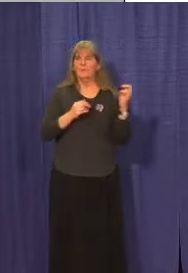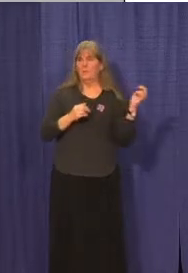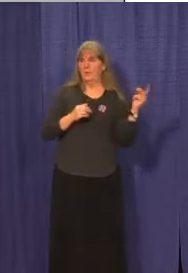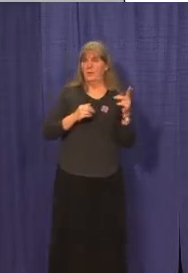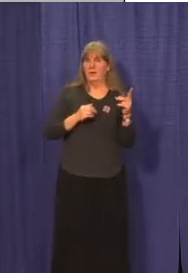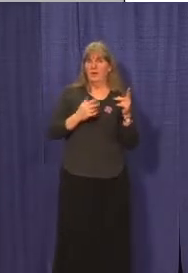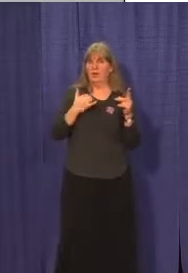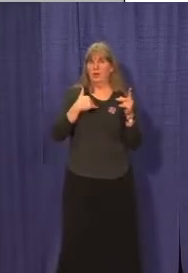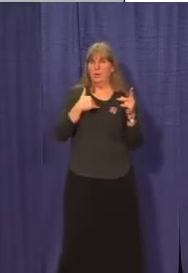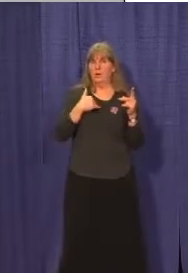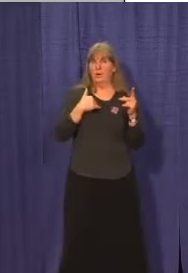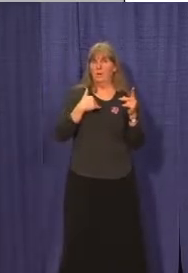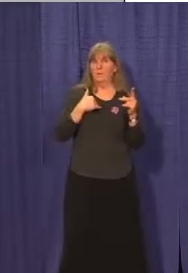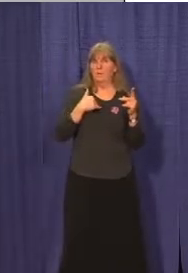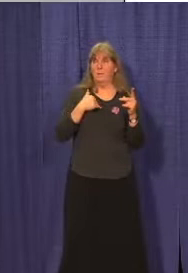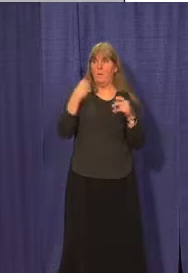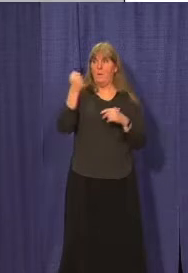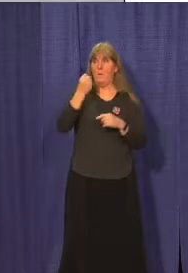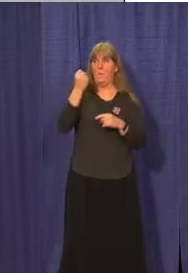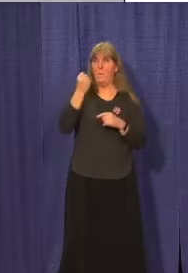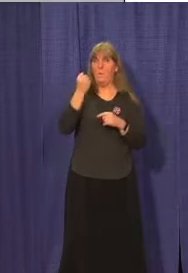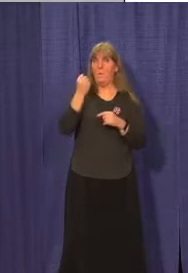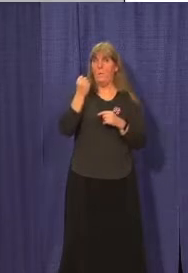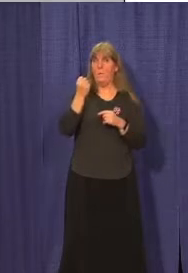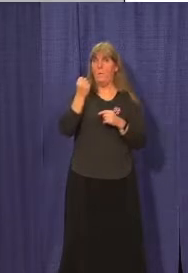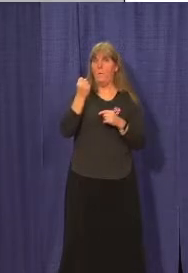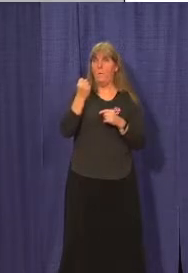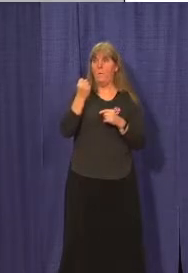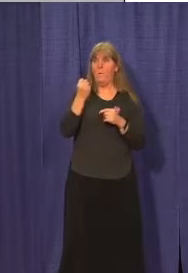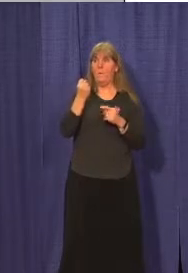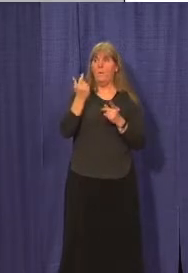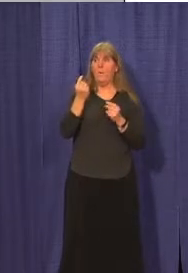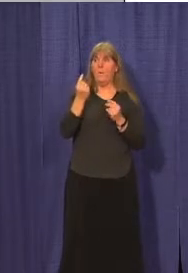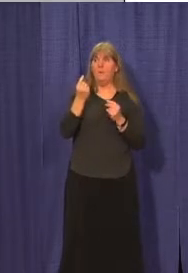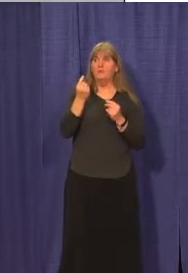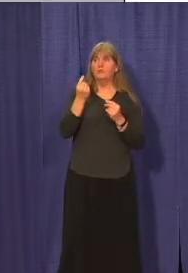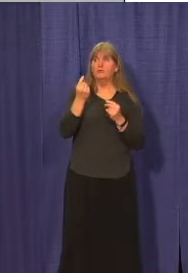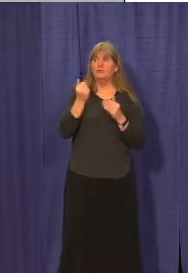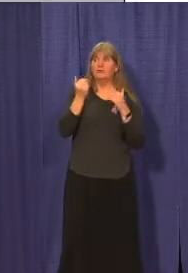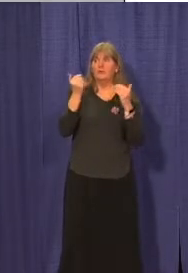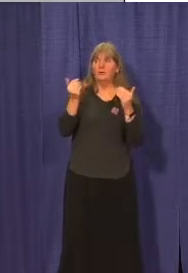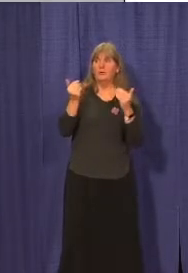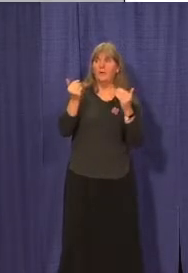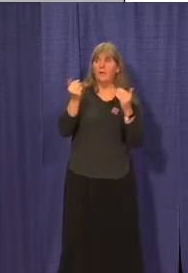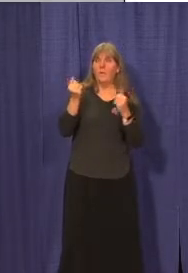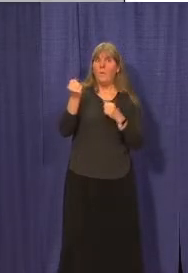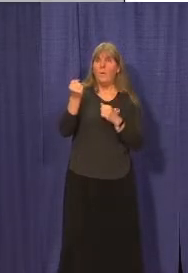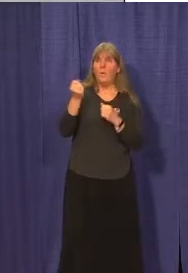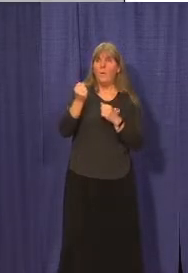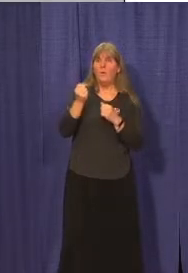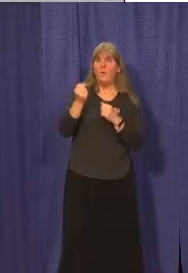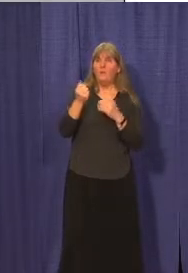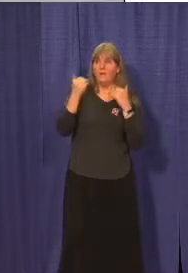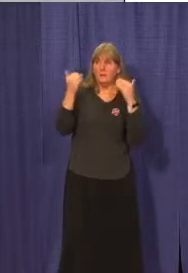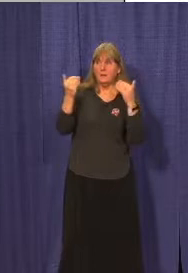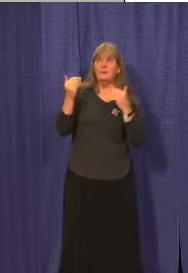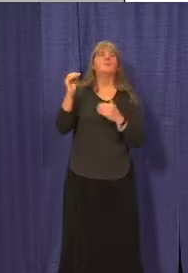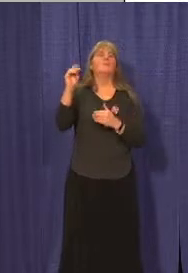Should I be on standby? I'm awaiting instruction to proceed or to... Yeah, okay, I'll keep going.